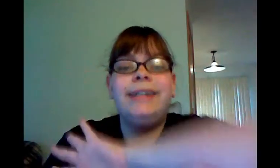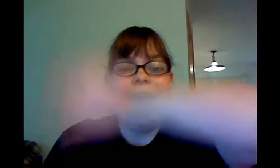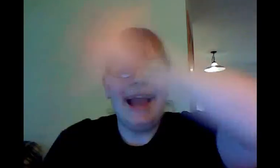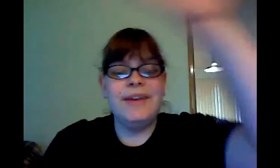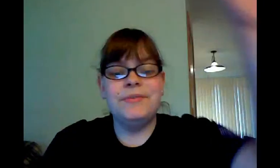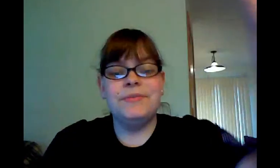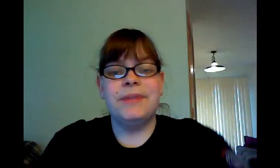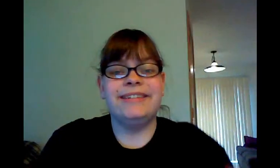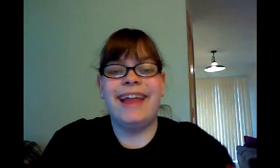Hello, Internet!